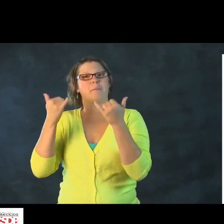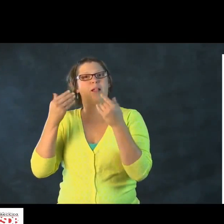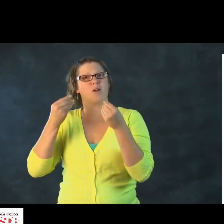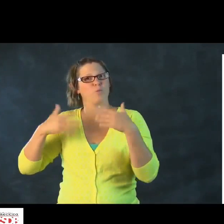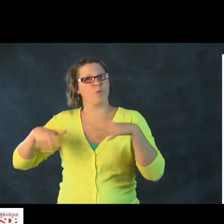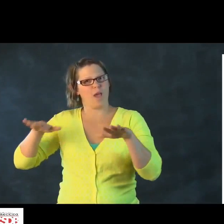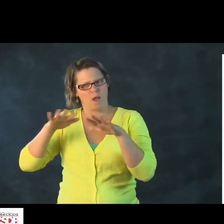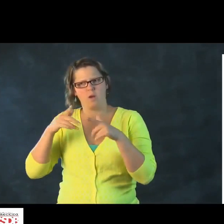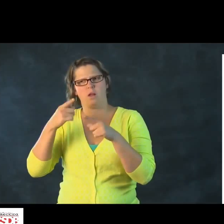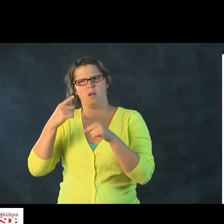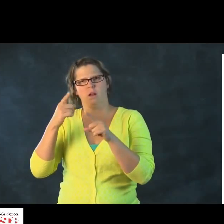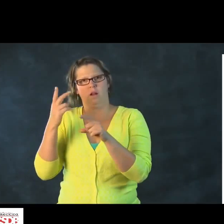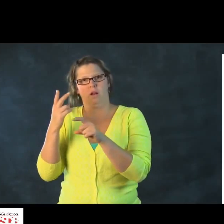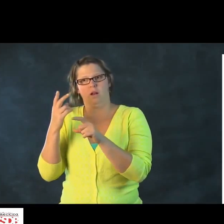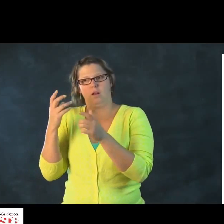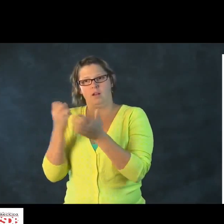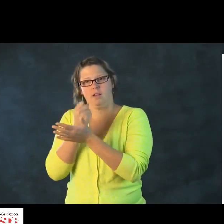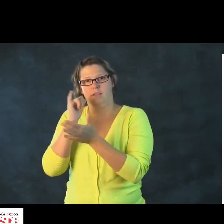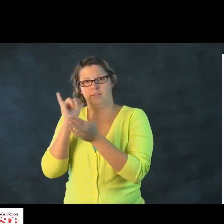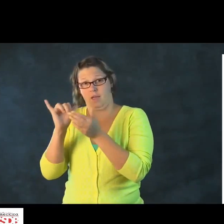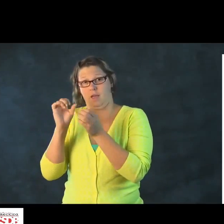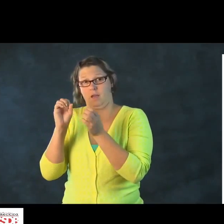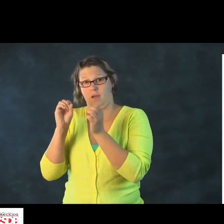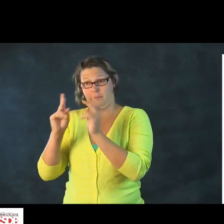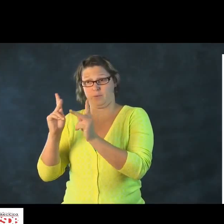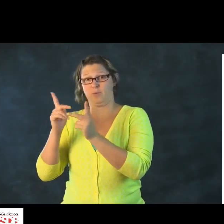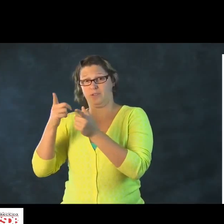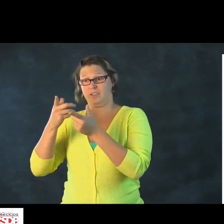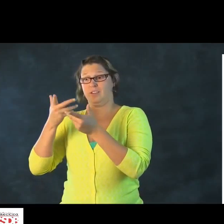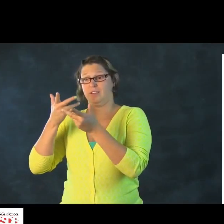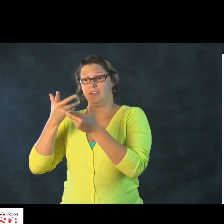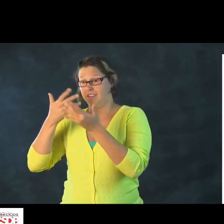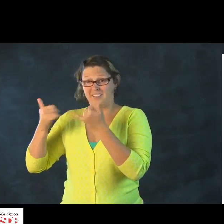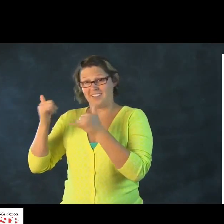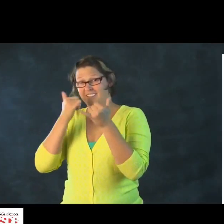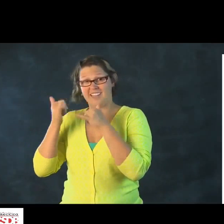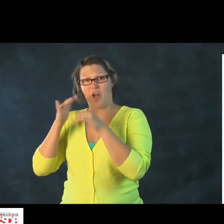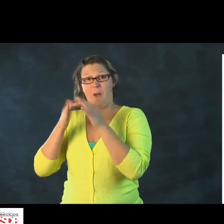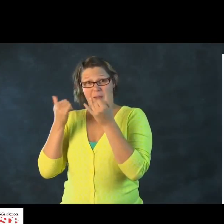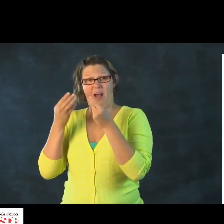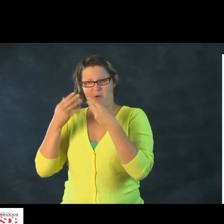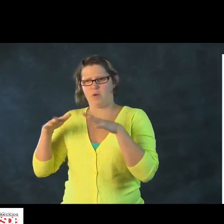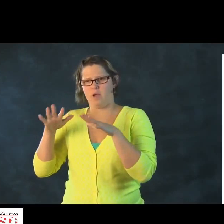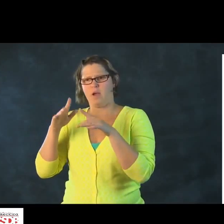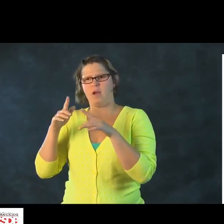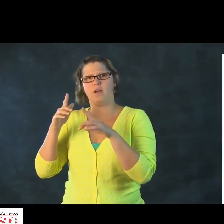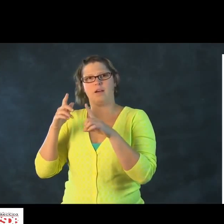there's different situations that take place in the playground, for example. Use that opportunity